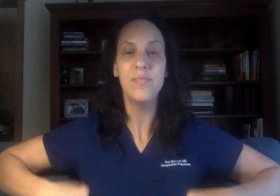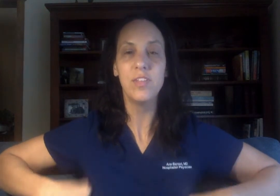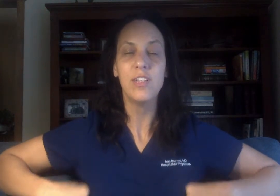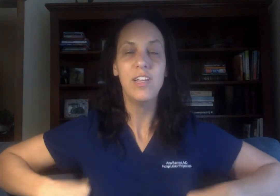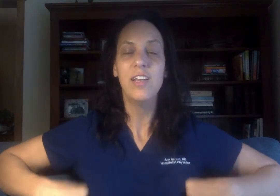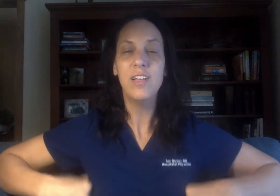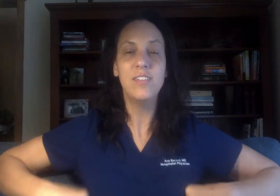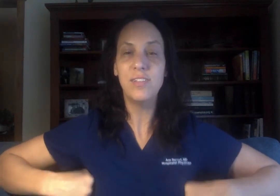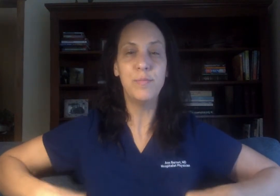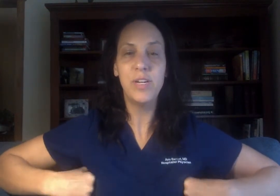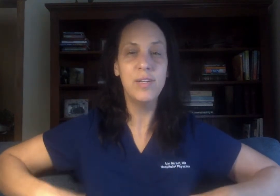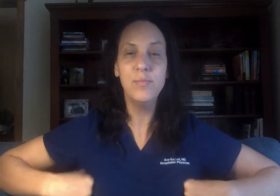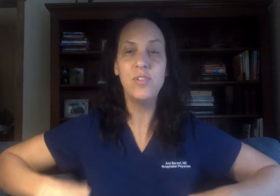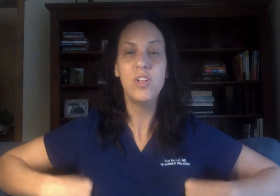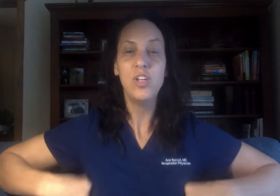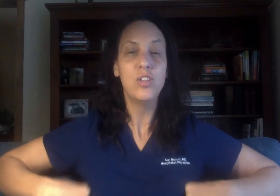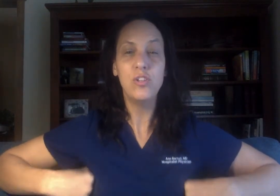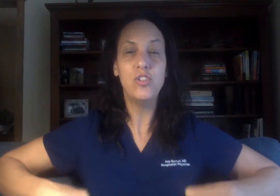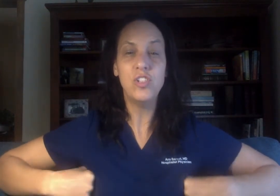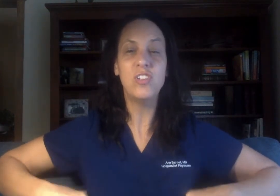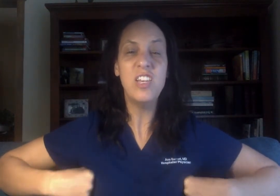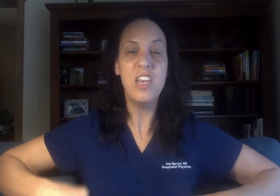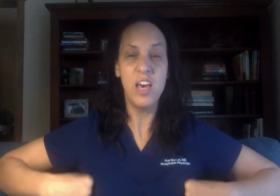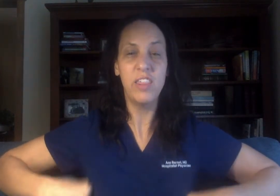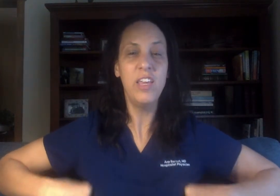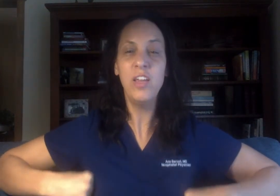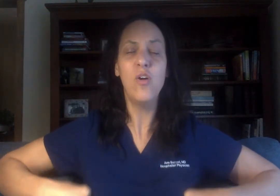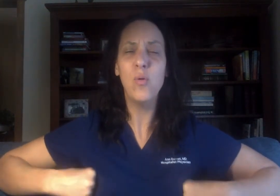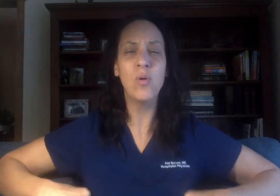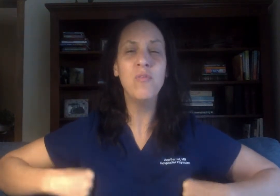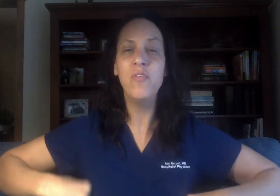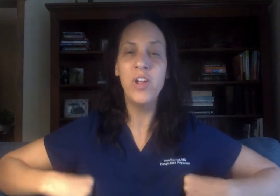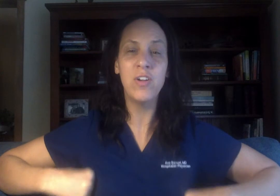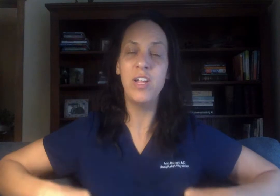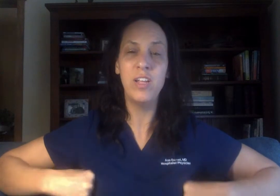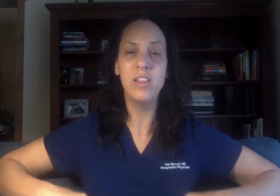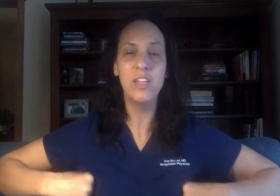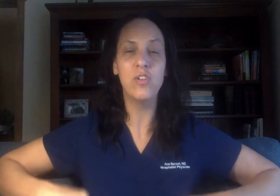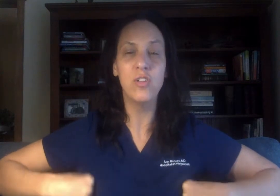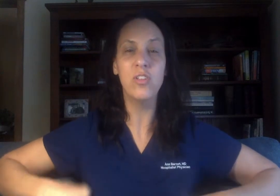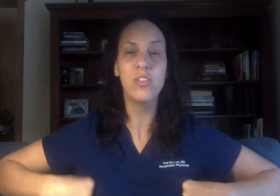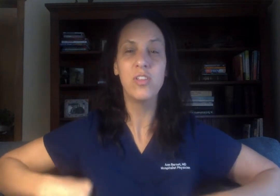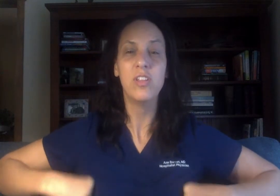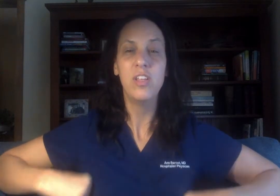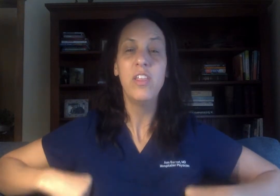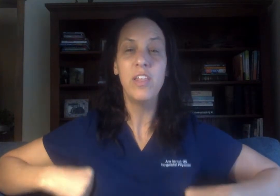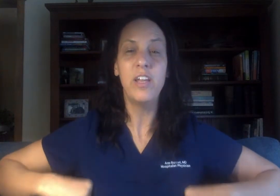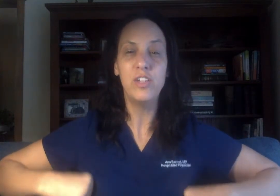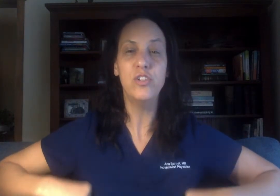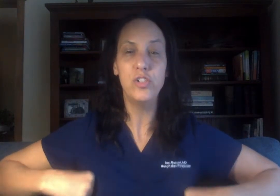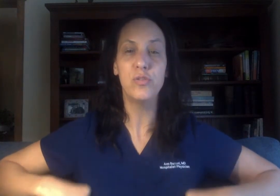And sometimes there's just nothing or very little that I can do.